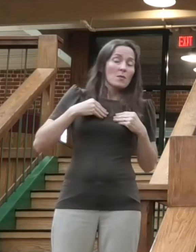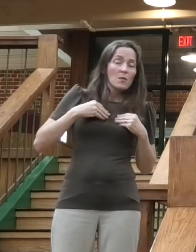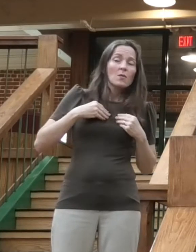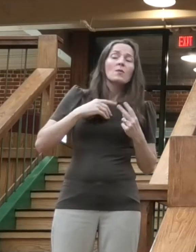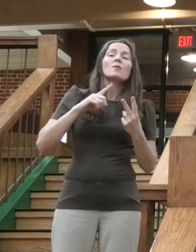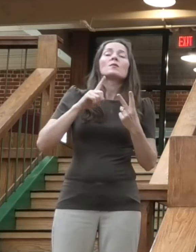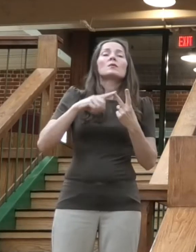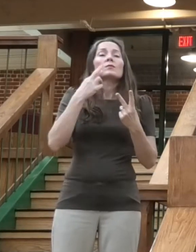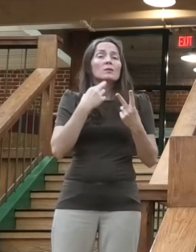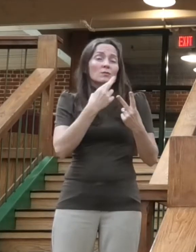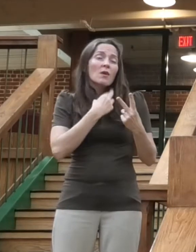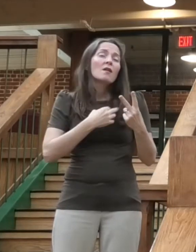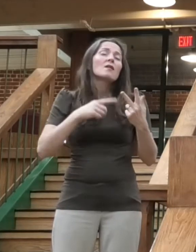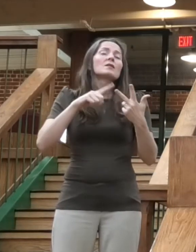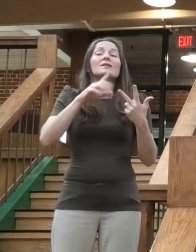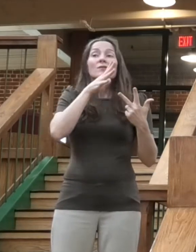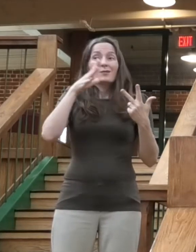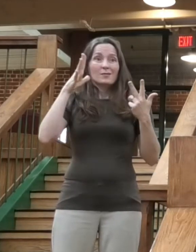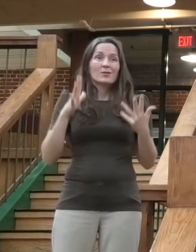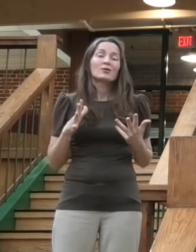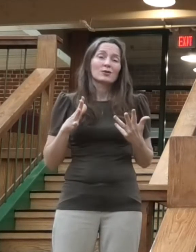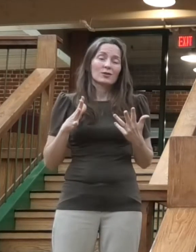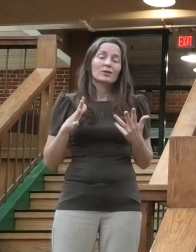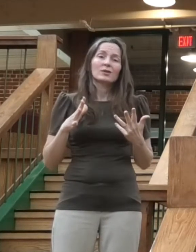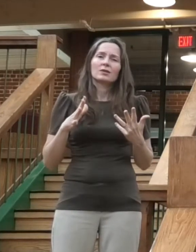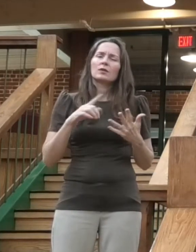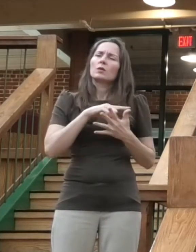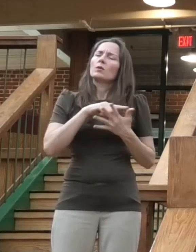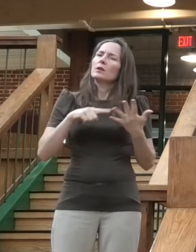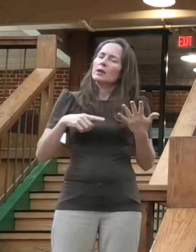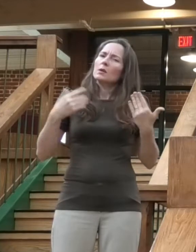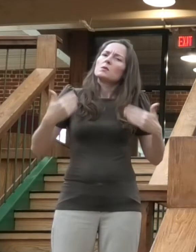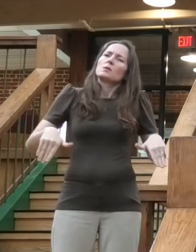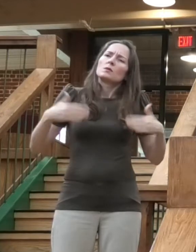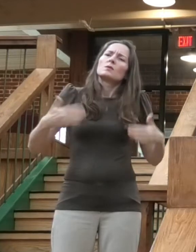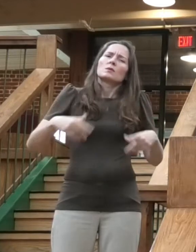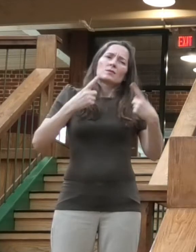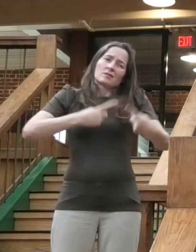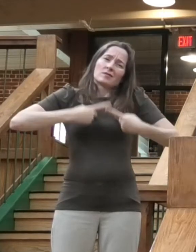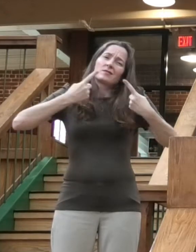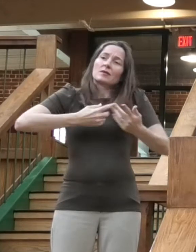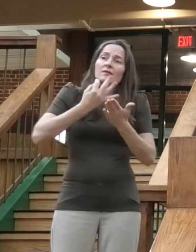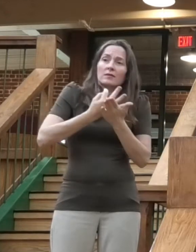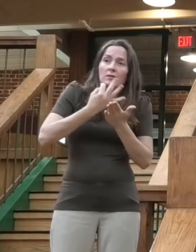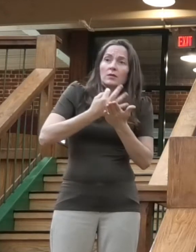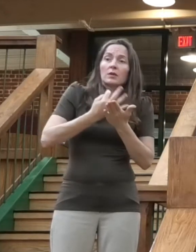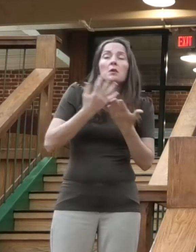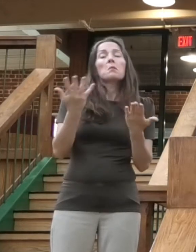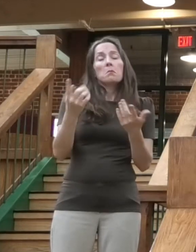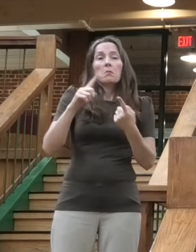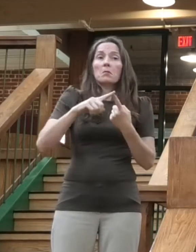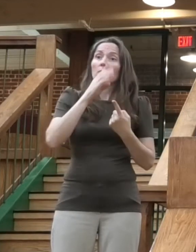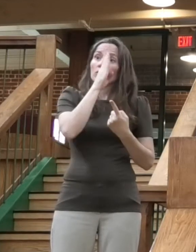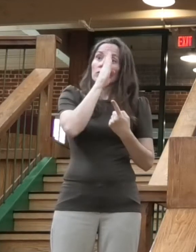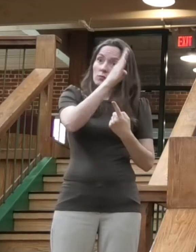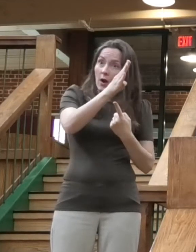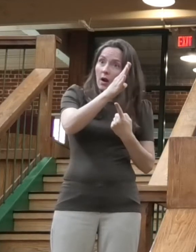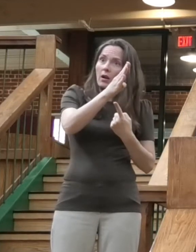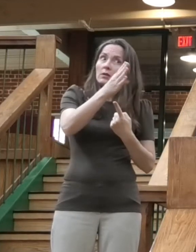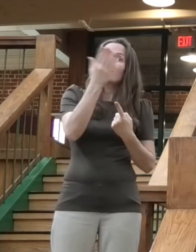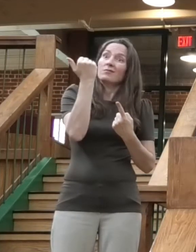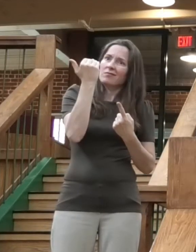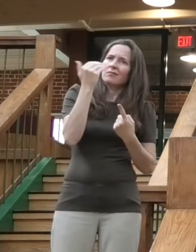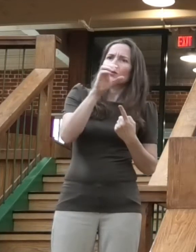who have experienced significant financial loss caused directly or indirectly by the COVID-19